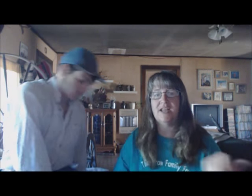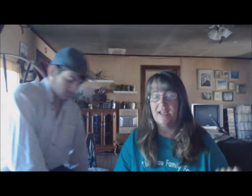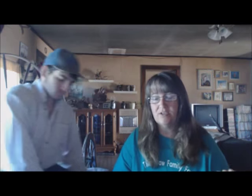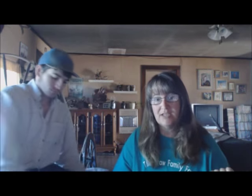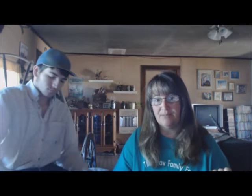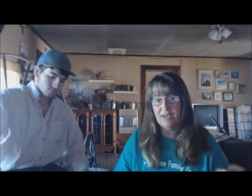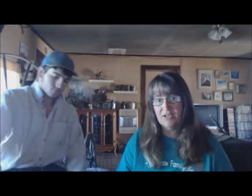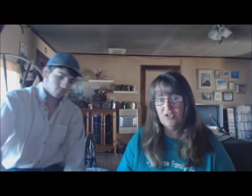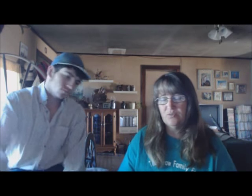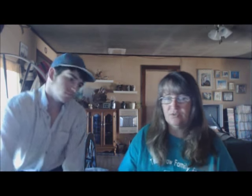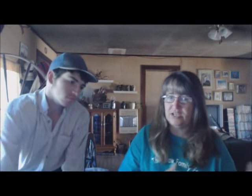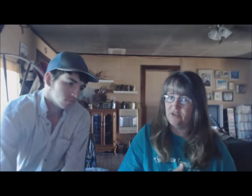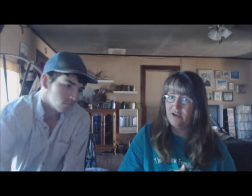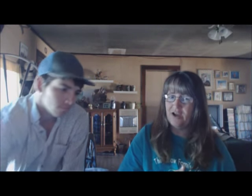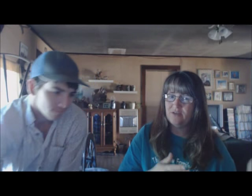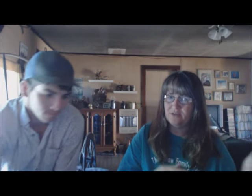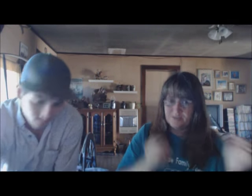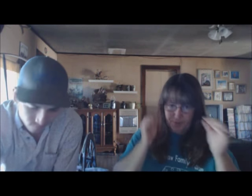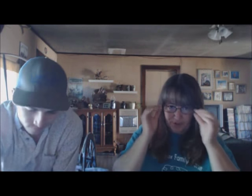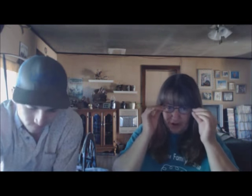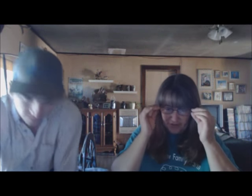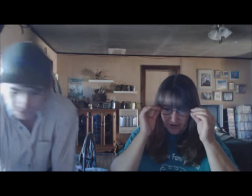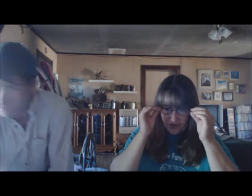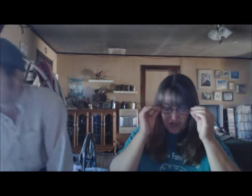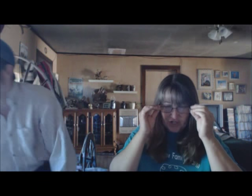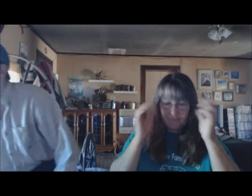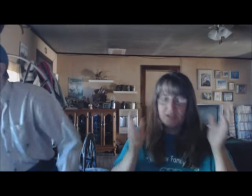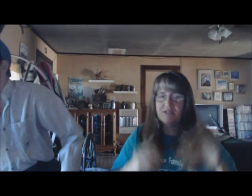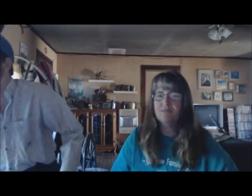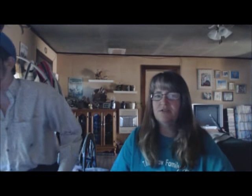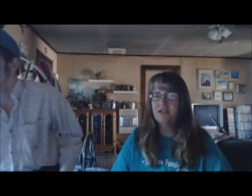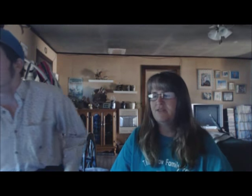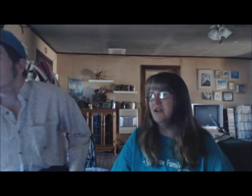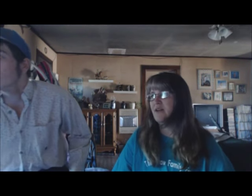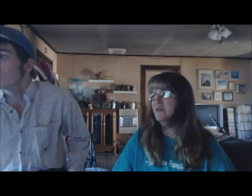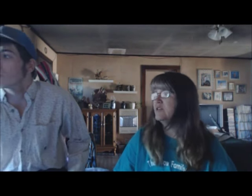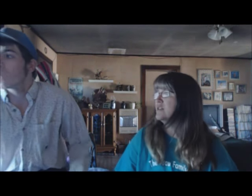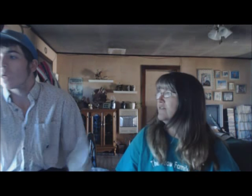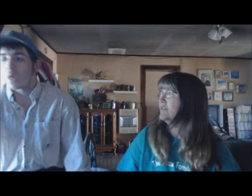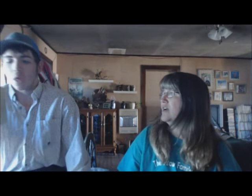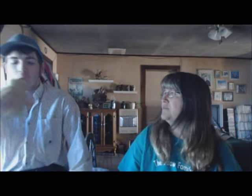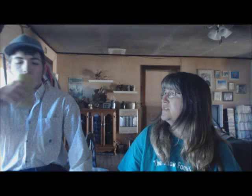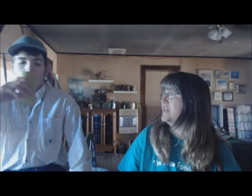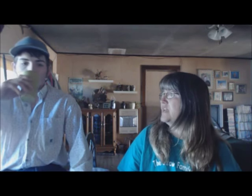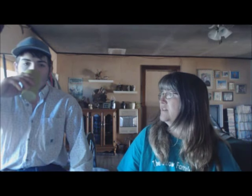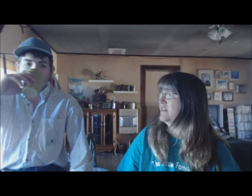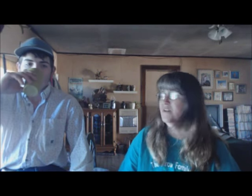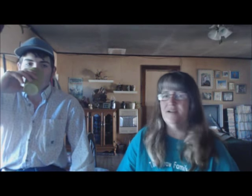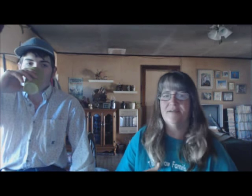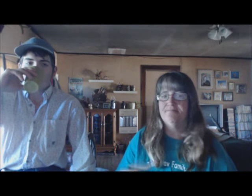she's got an outside pen, we take her out, put her out there, she pees and poos out there, and we do it several times a day, um,